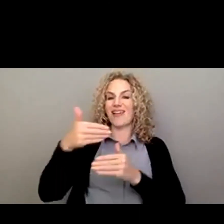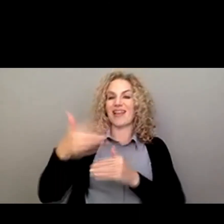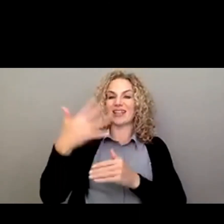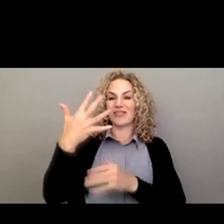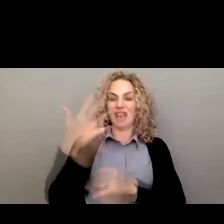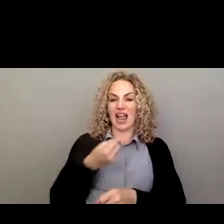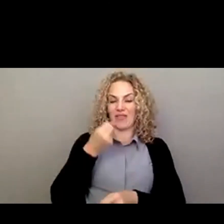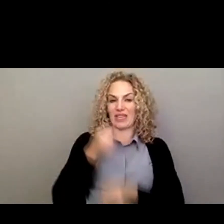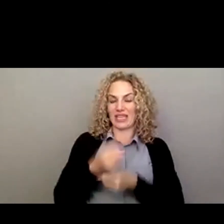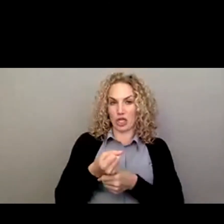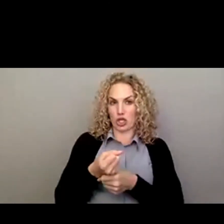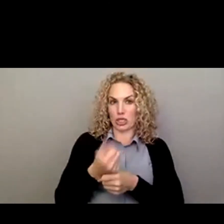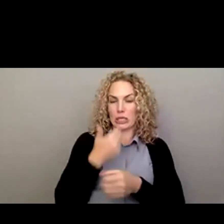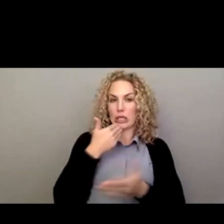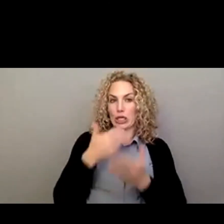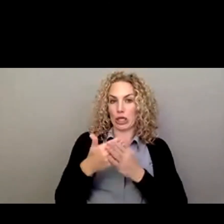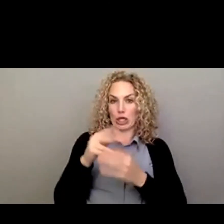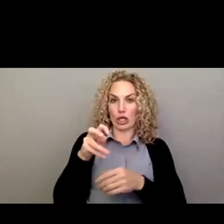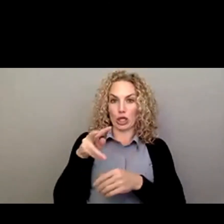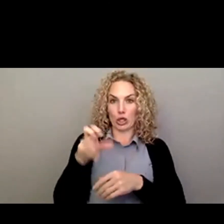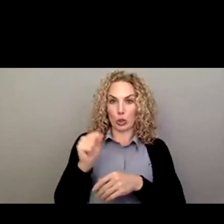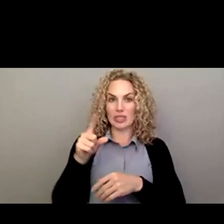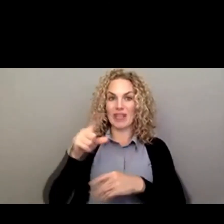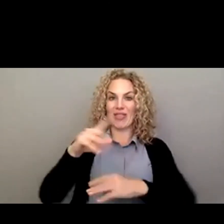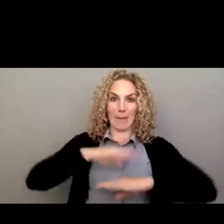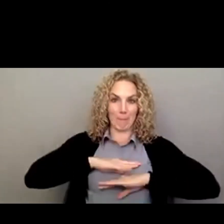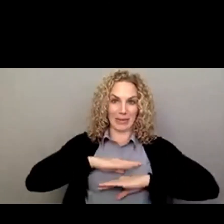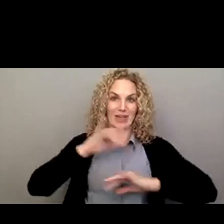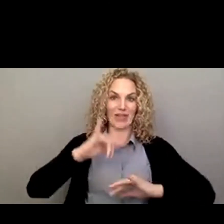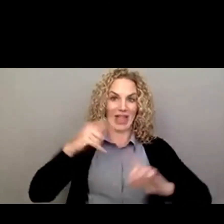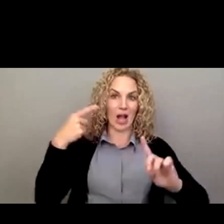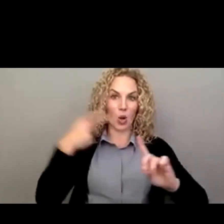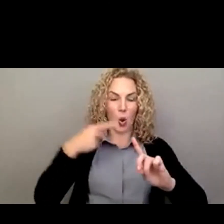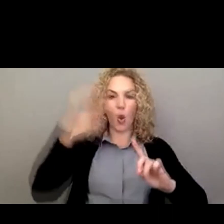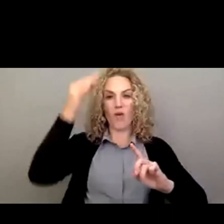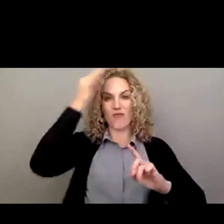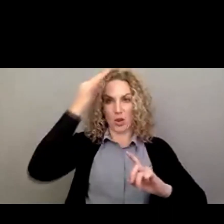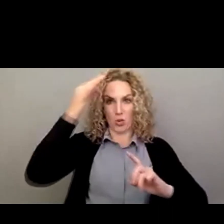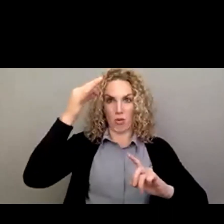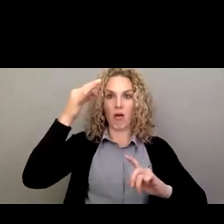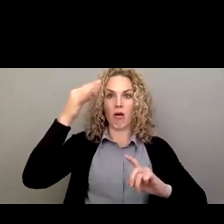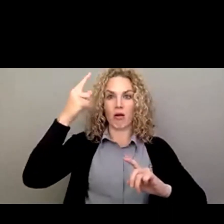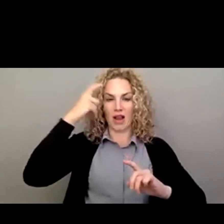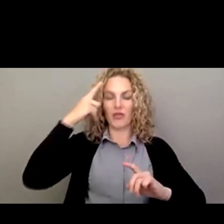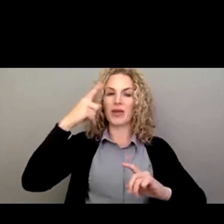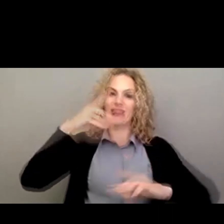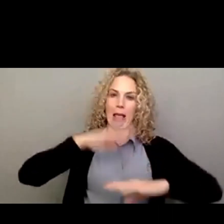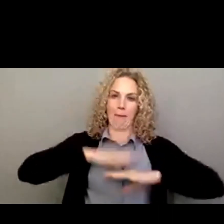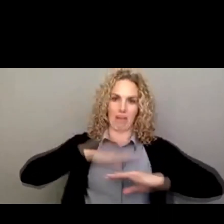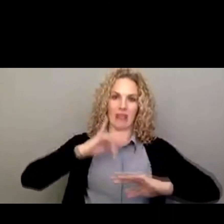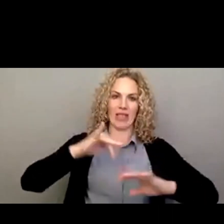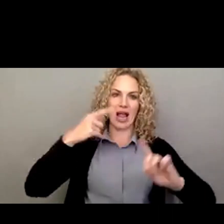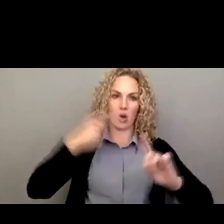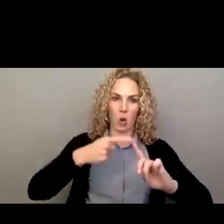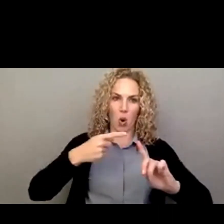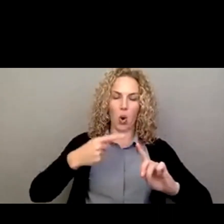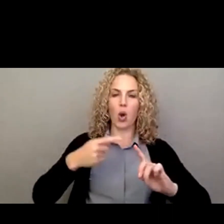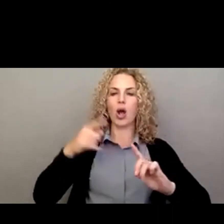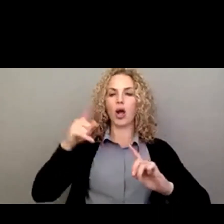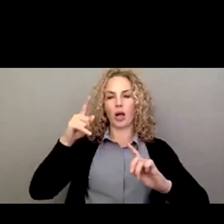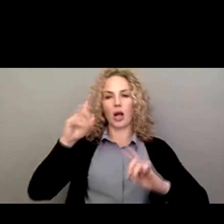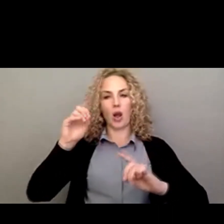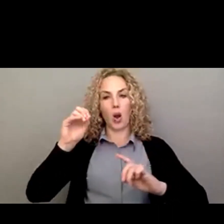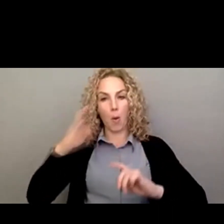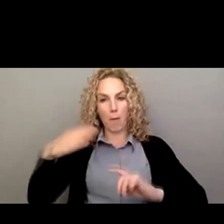And the good news is that they did meet that goal. The federal government under Obama turned out to be a two-term presidency